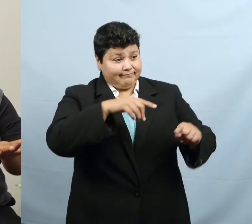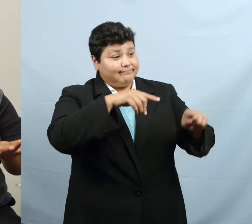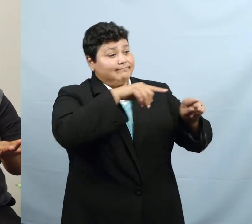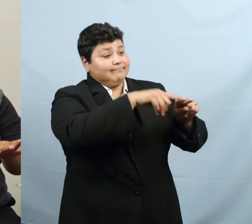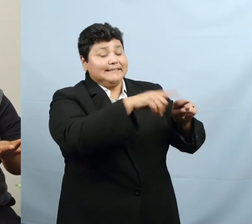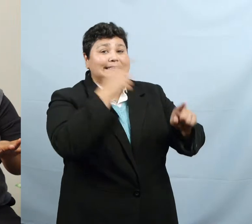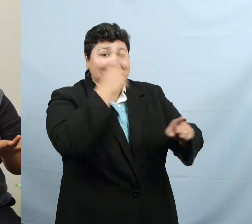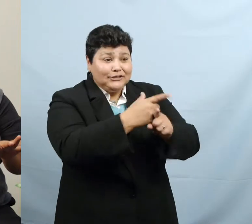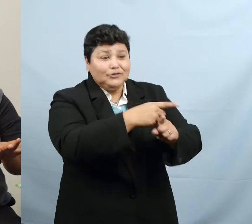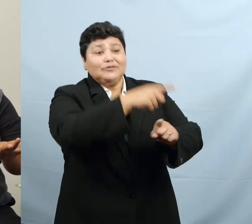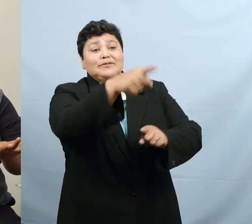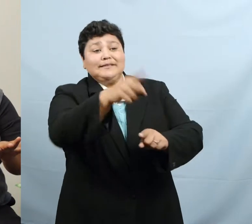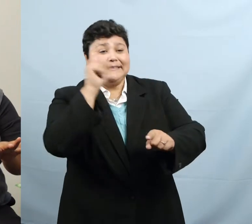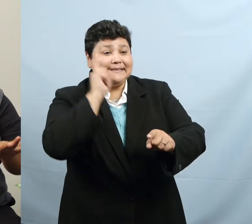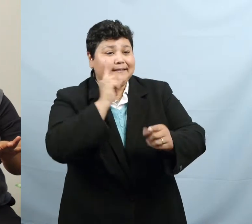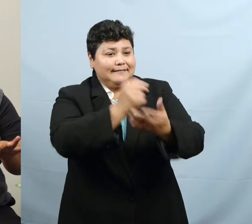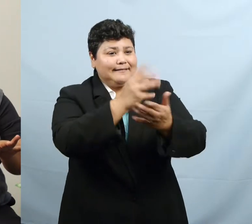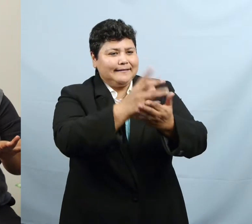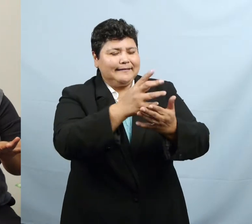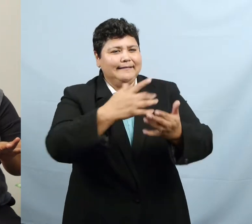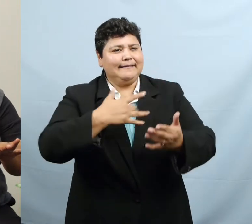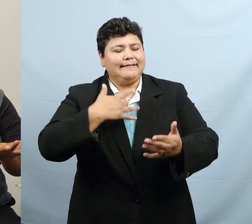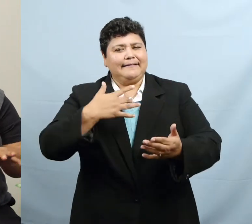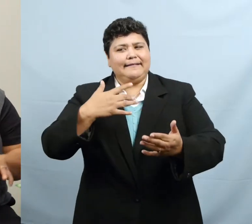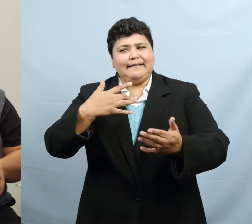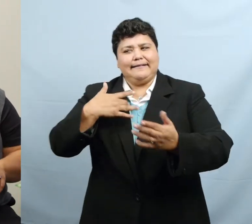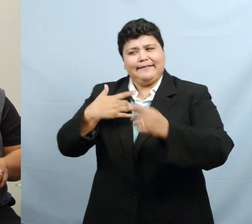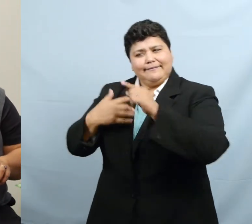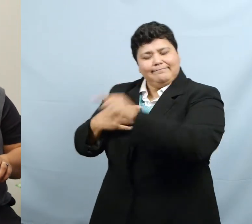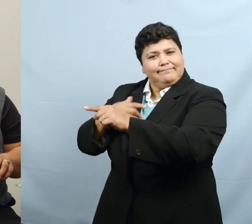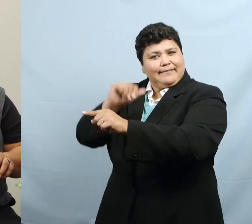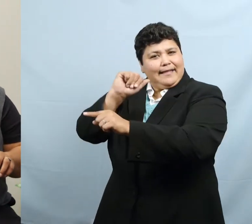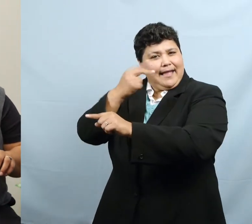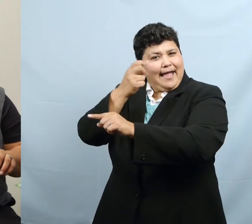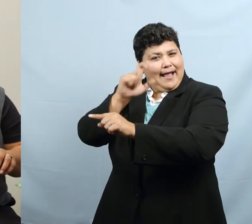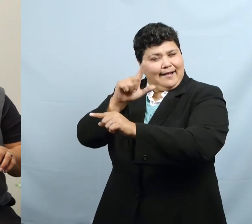gotten the short end of the stick as far as the communication access.